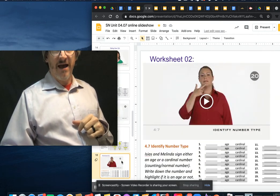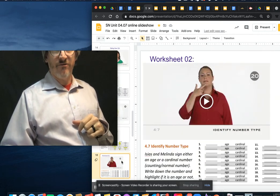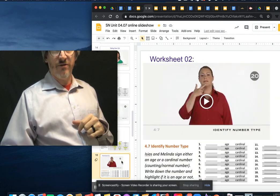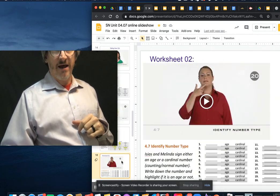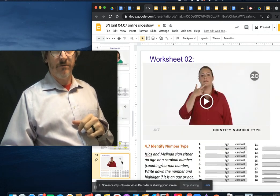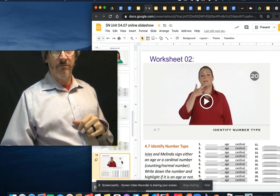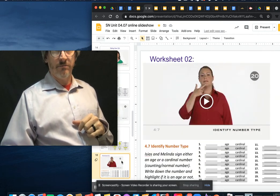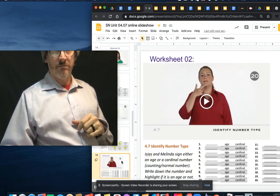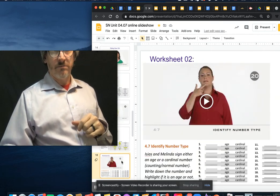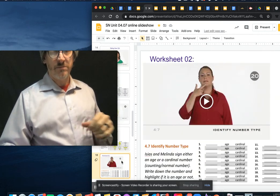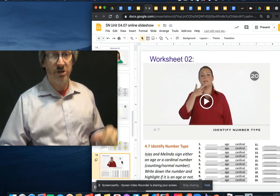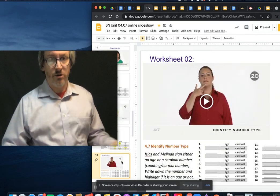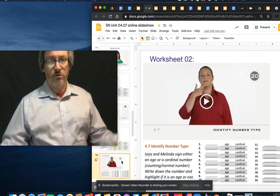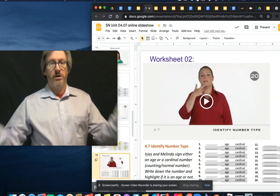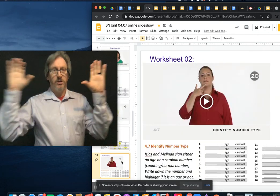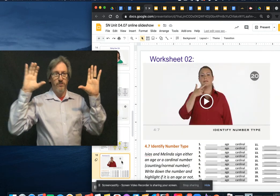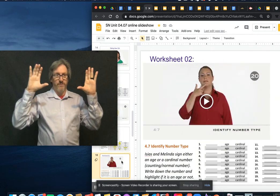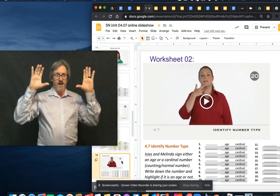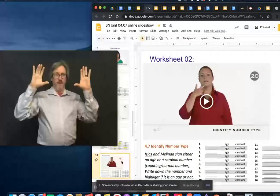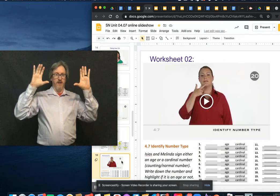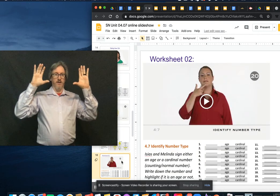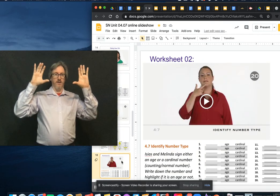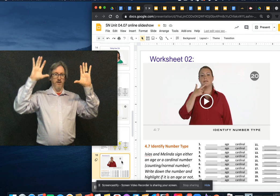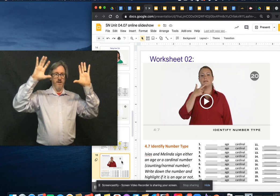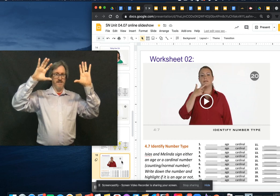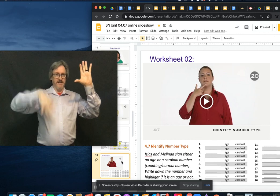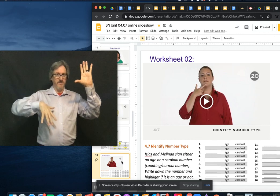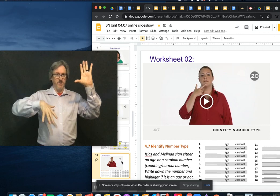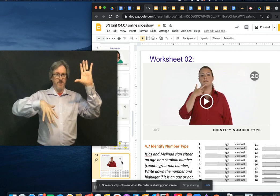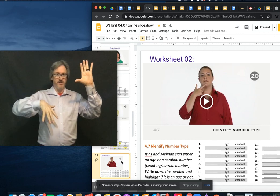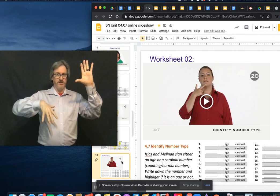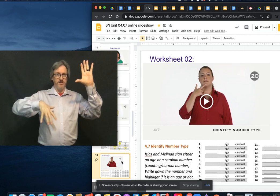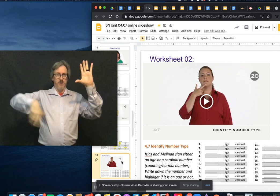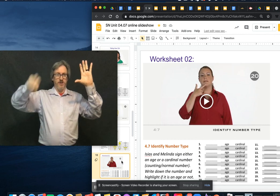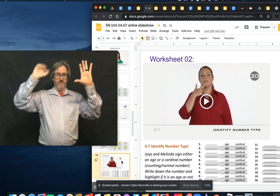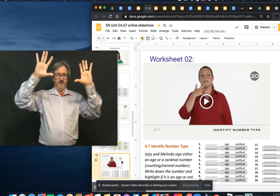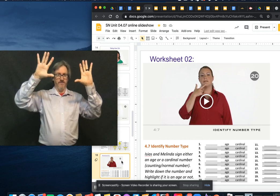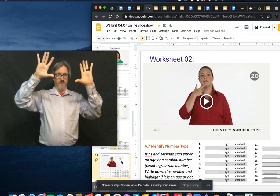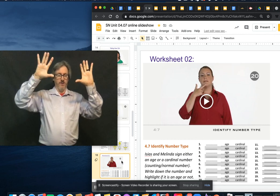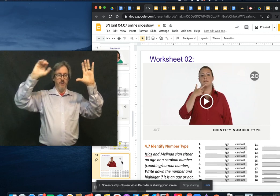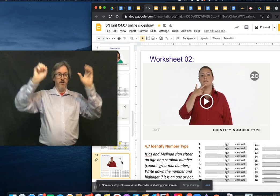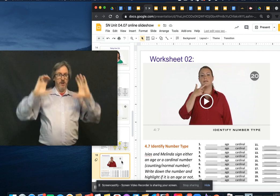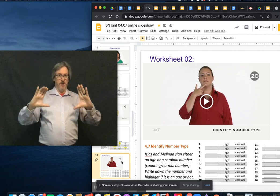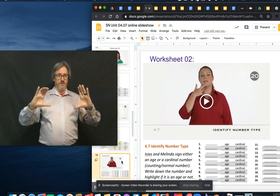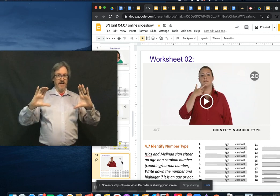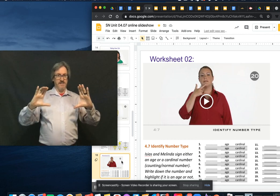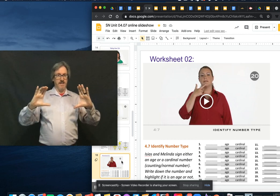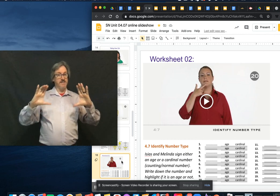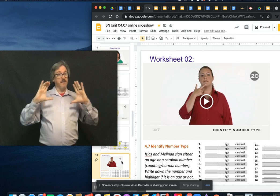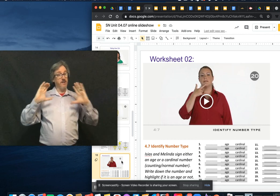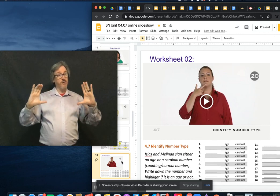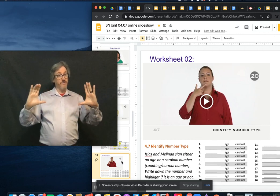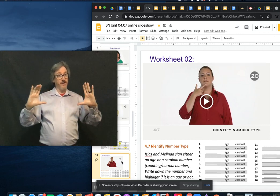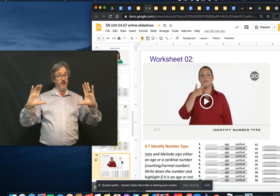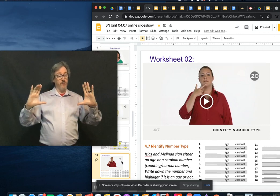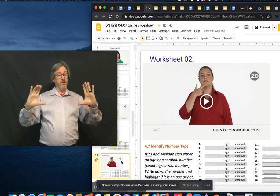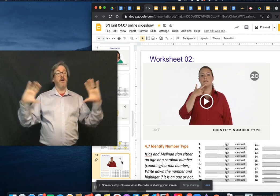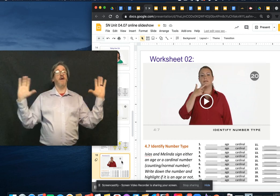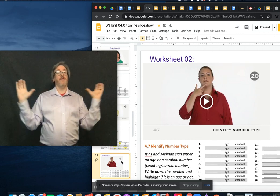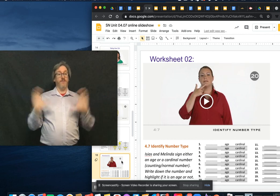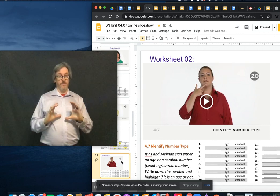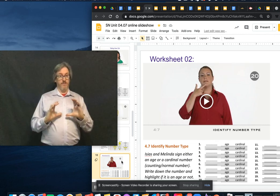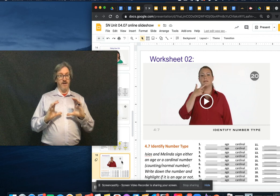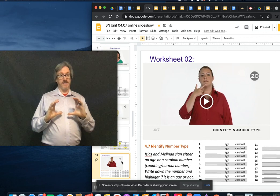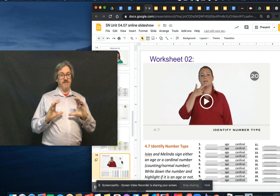after that. So, you've got a sense of what the questions are. You've got the video. The next slide's a larger video.